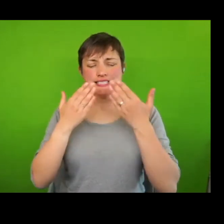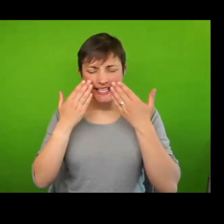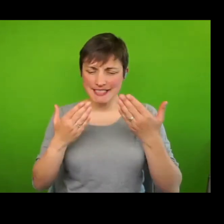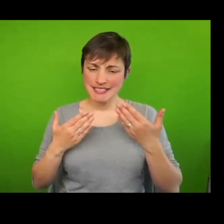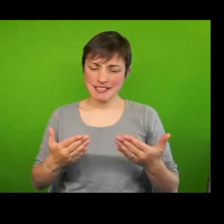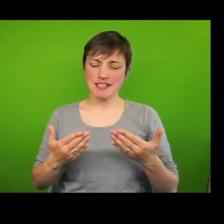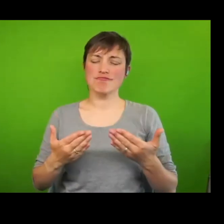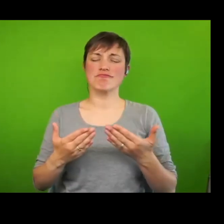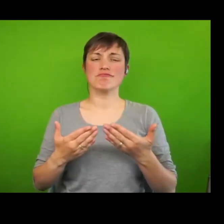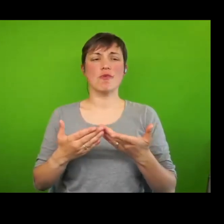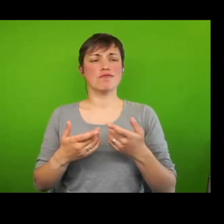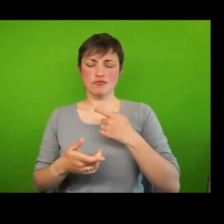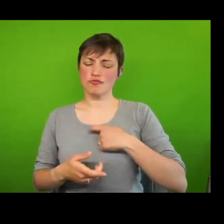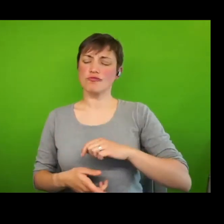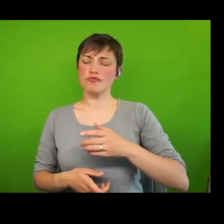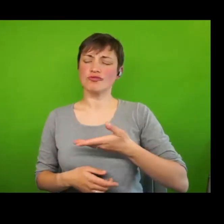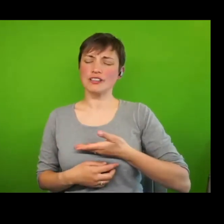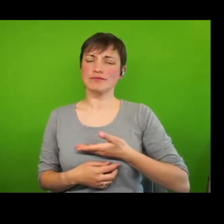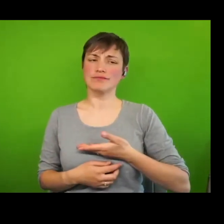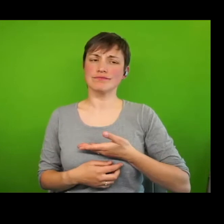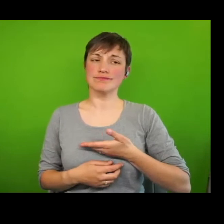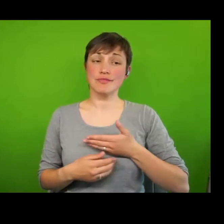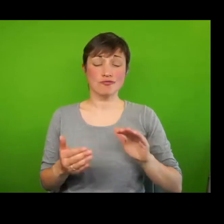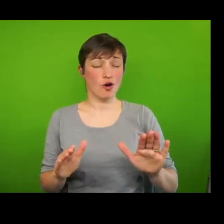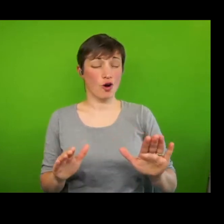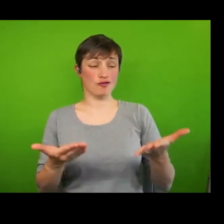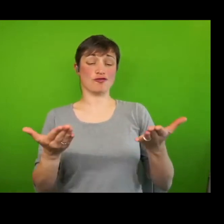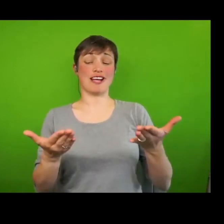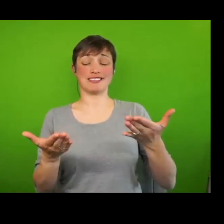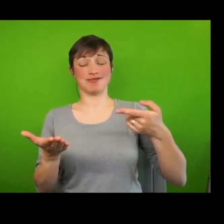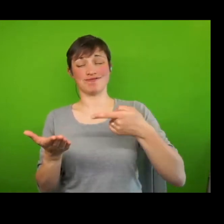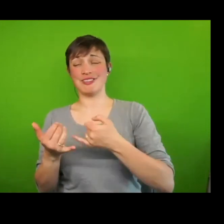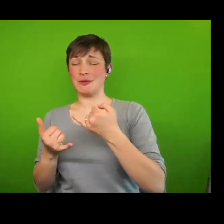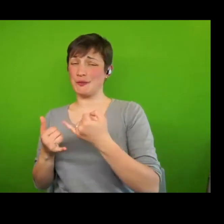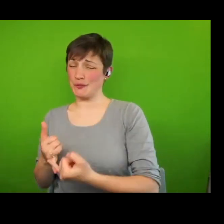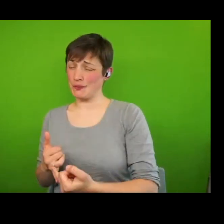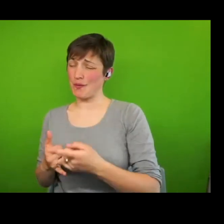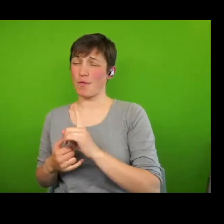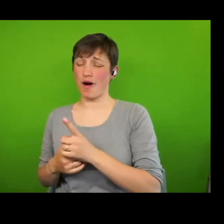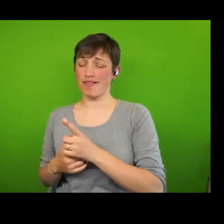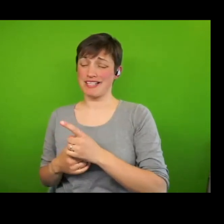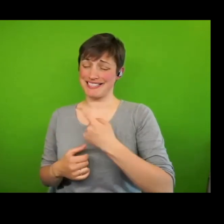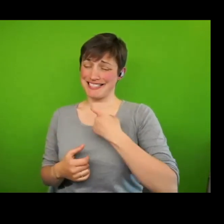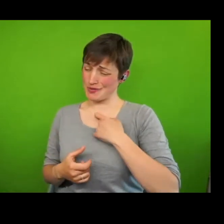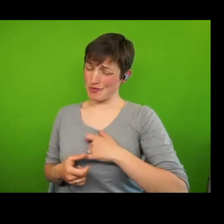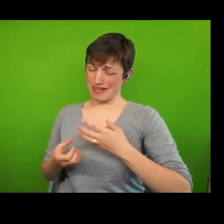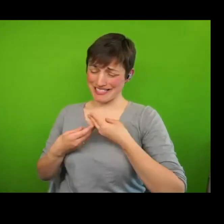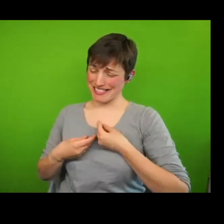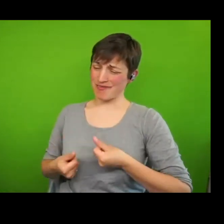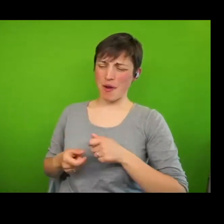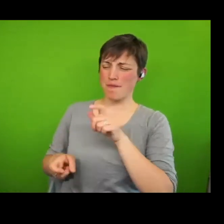which stands in contrast to what is all too often experienced as the dehumanisation of people in poverty.